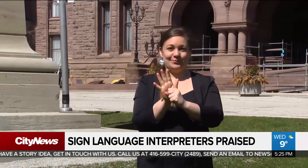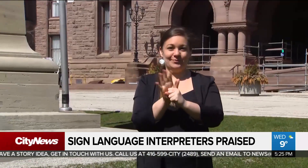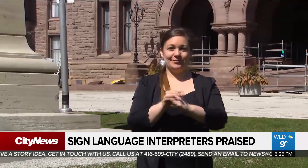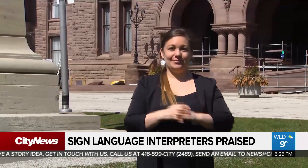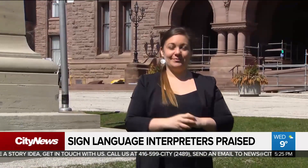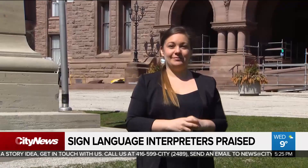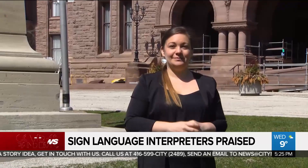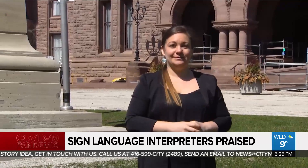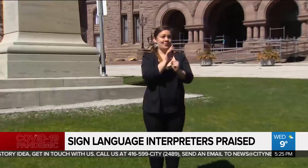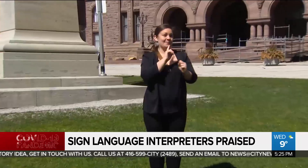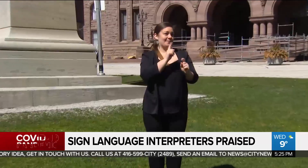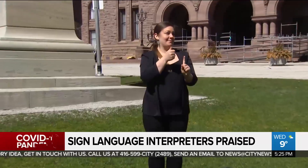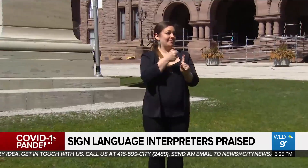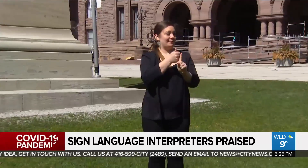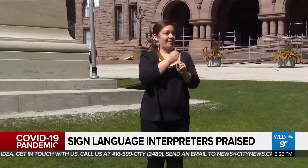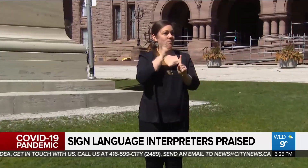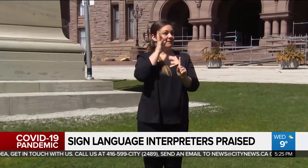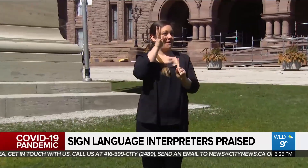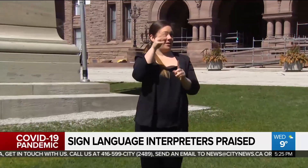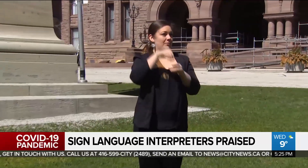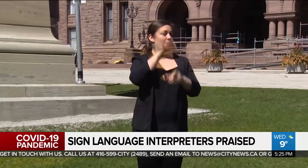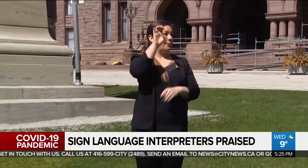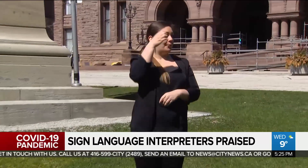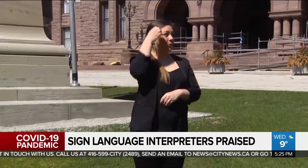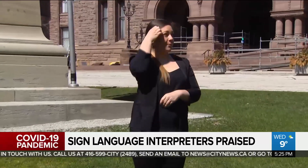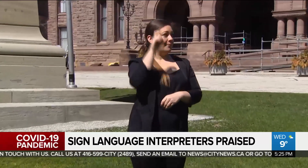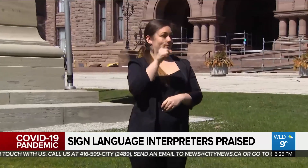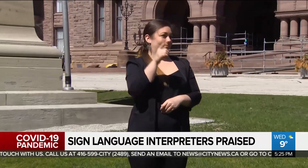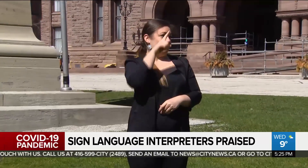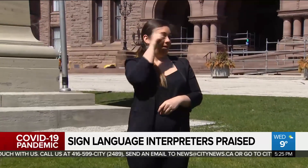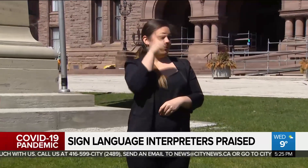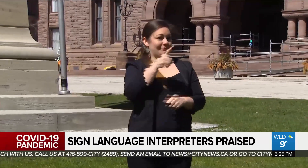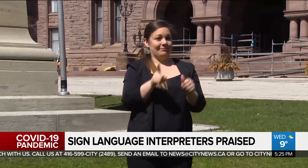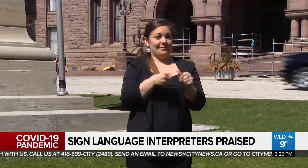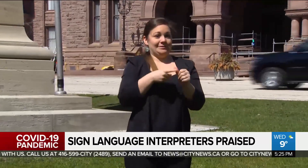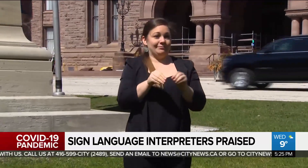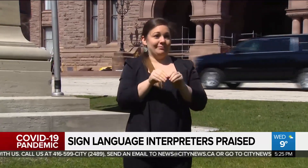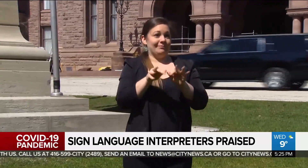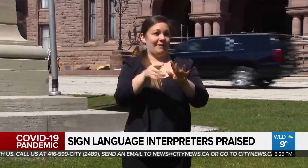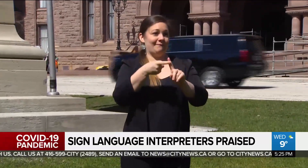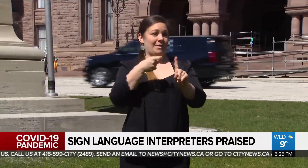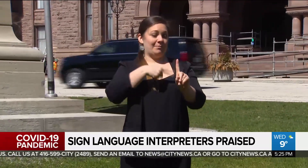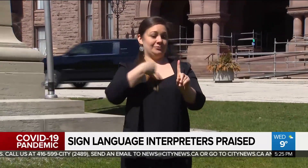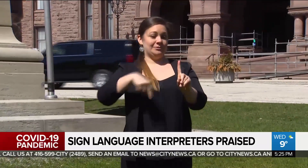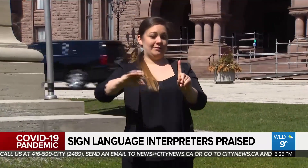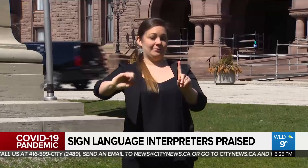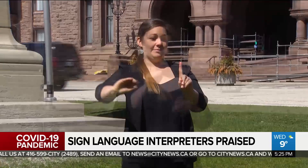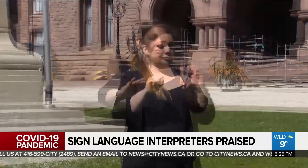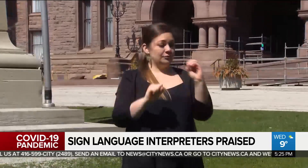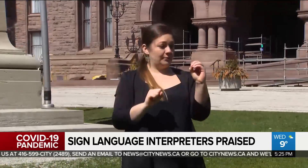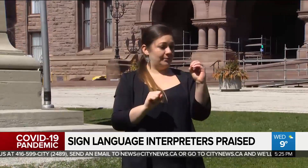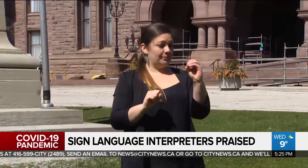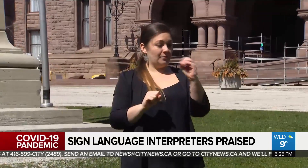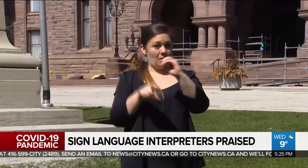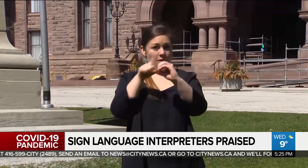-19 is a new sign. And this was, it was developed somewhere in Europe with a virus.